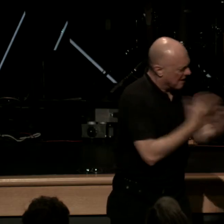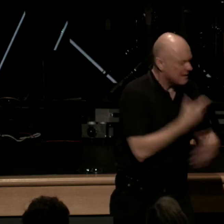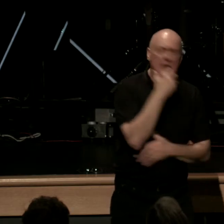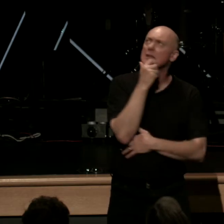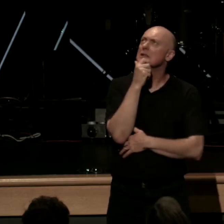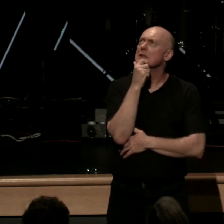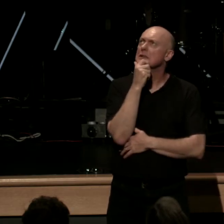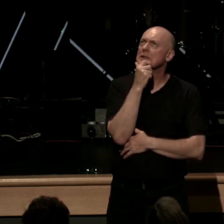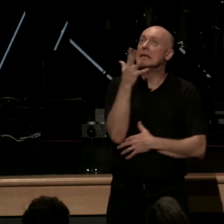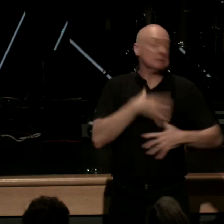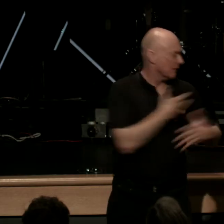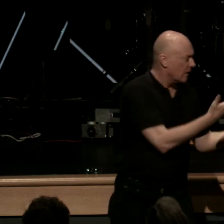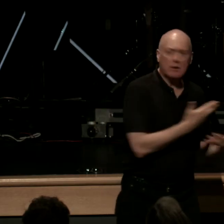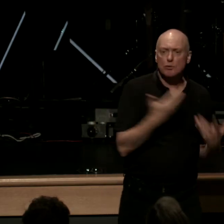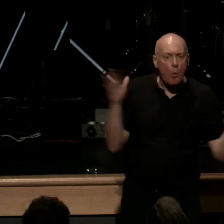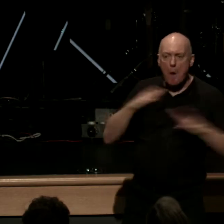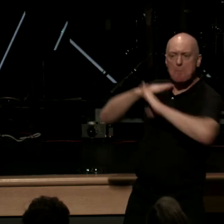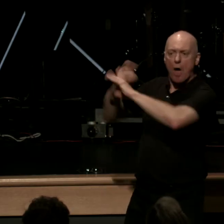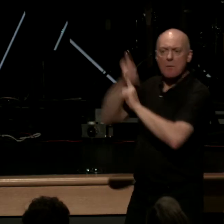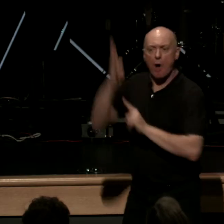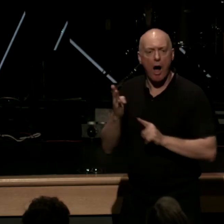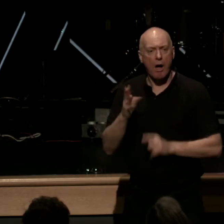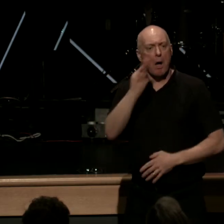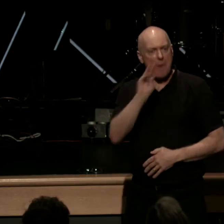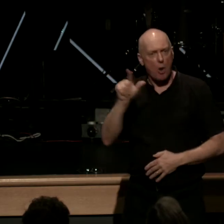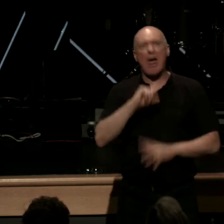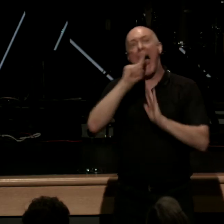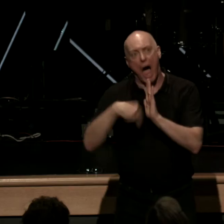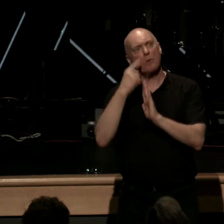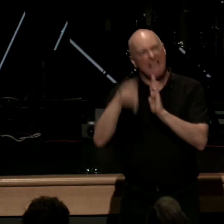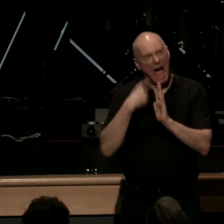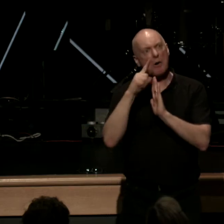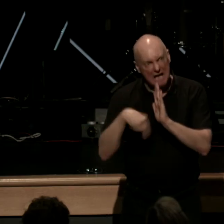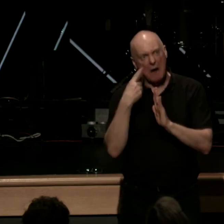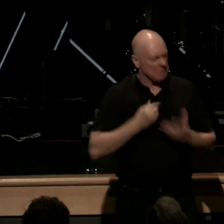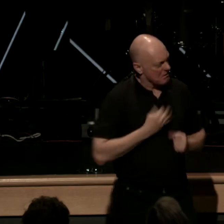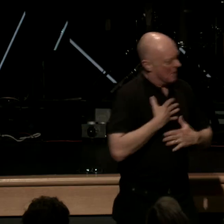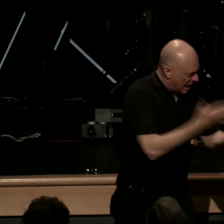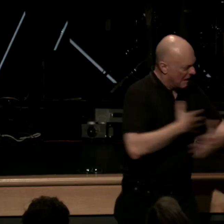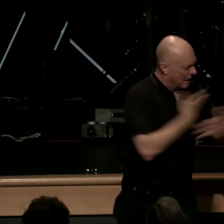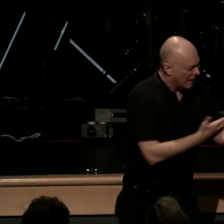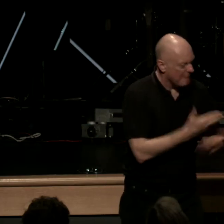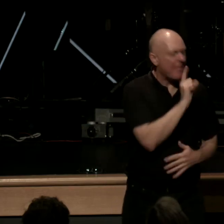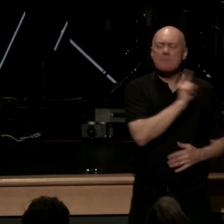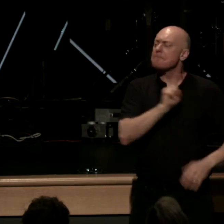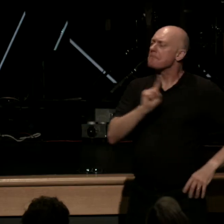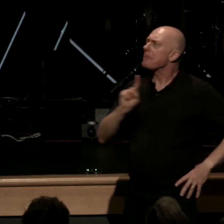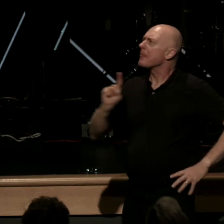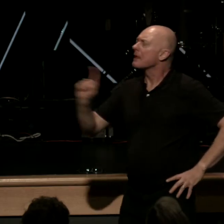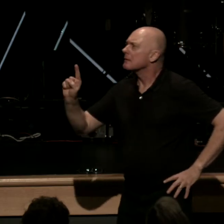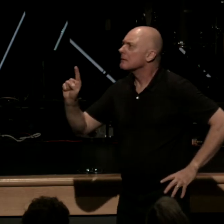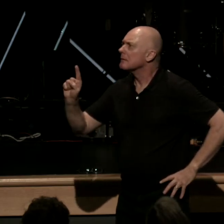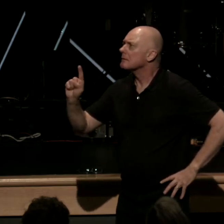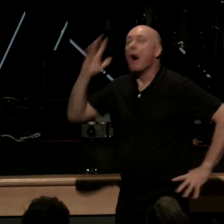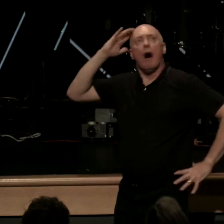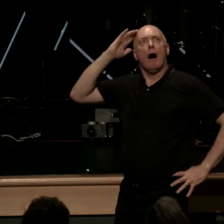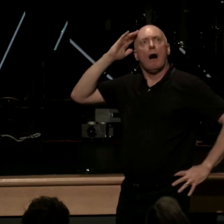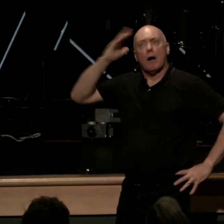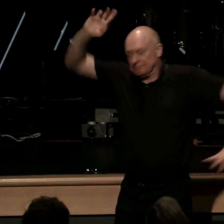God he would confess for hours and hours and then he would leave and as he was leaving confession he would remember